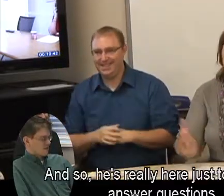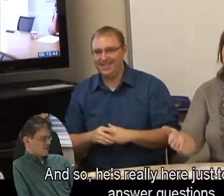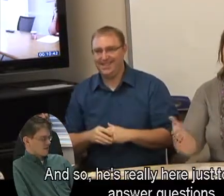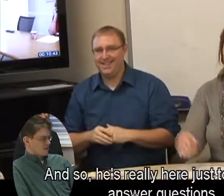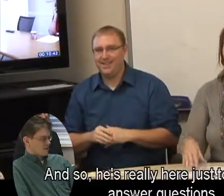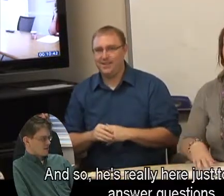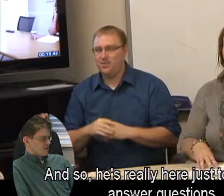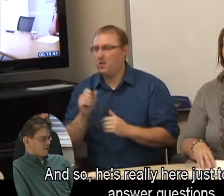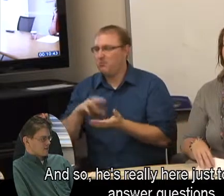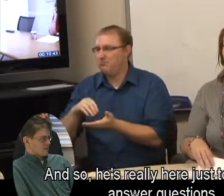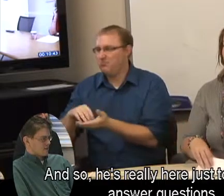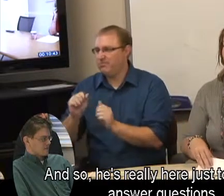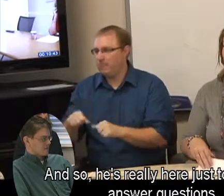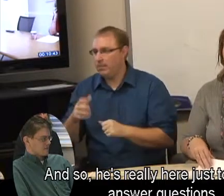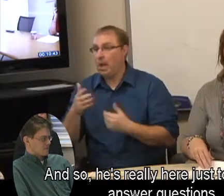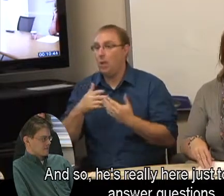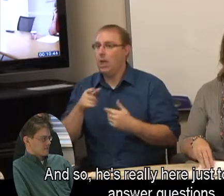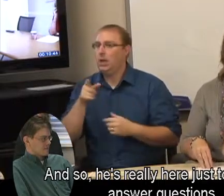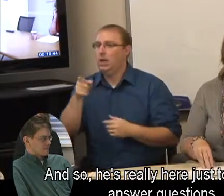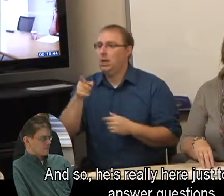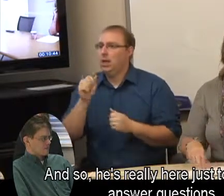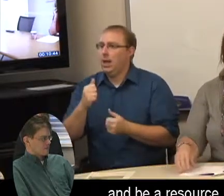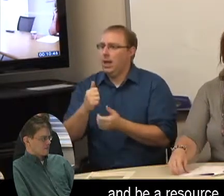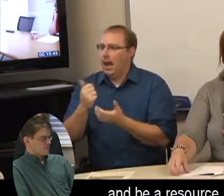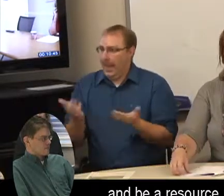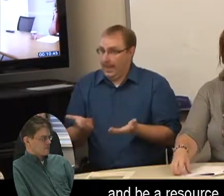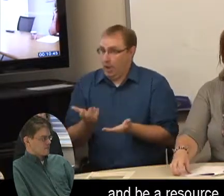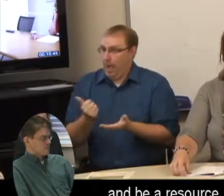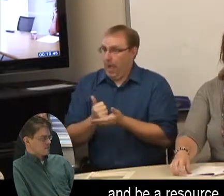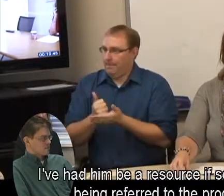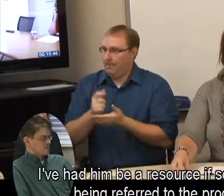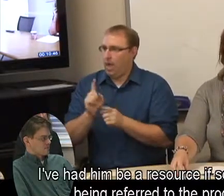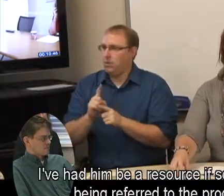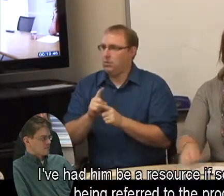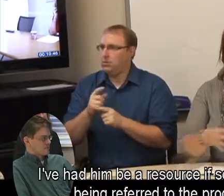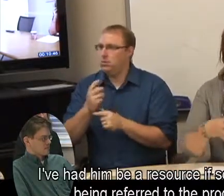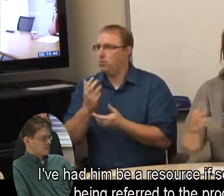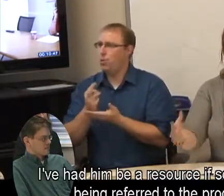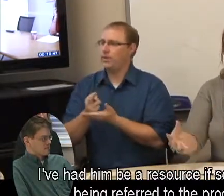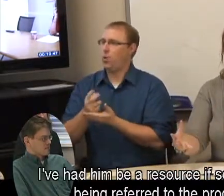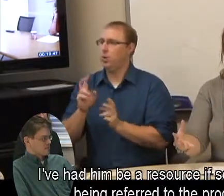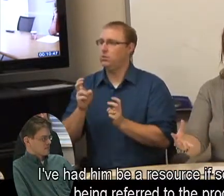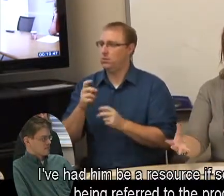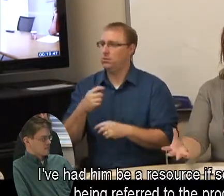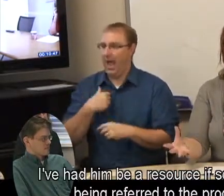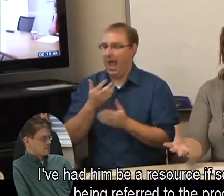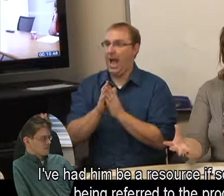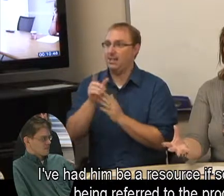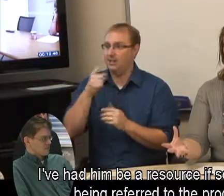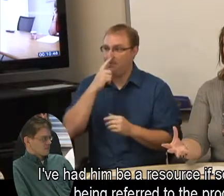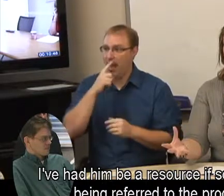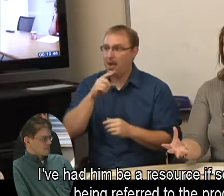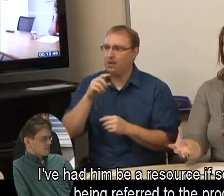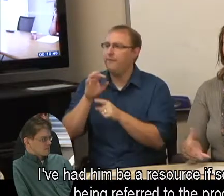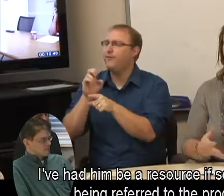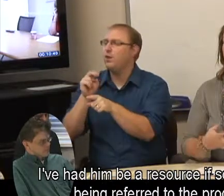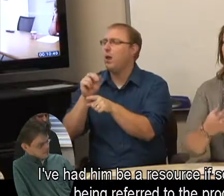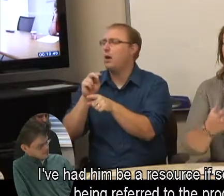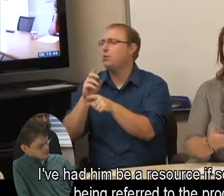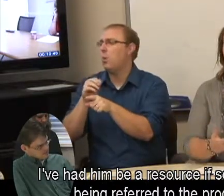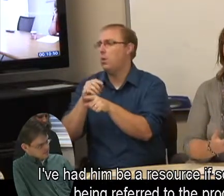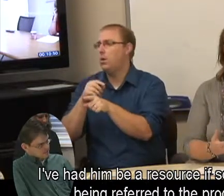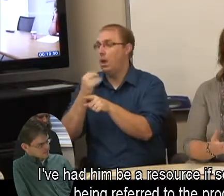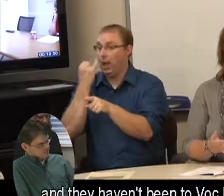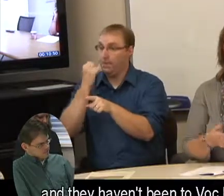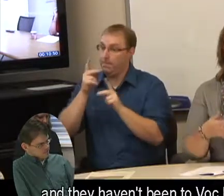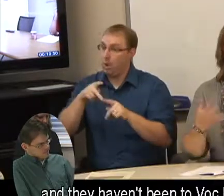And so he's really here just to help you answer questions and be a resource. I've had him be a resource. If somebody is being